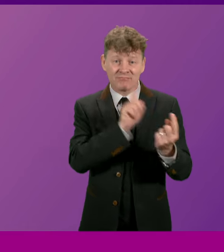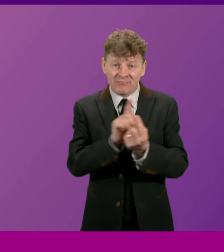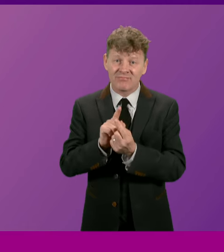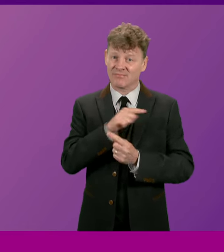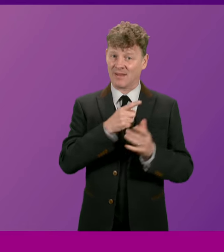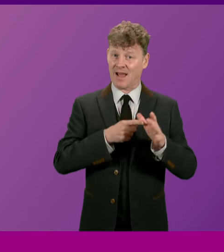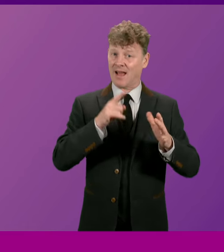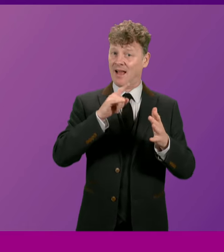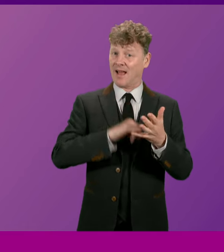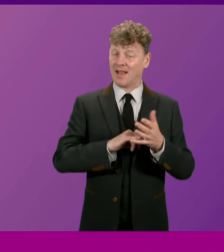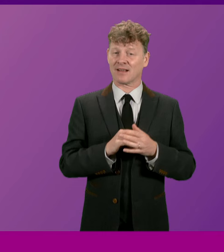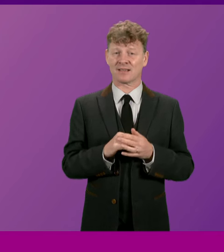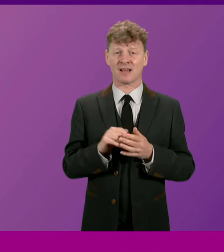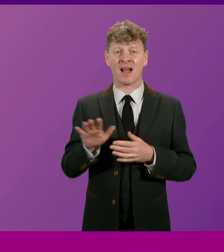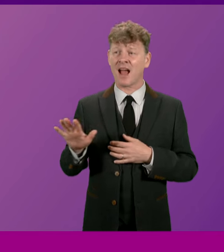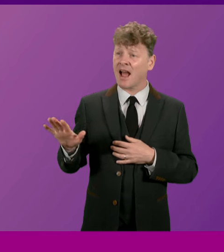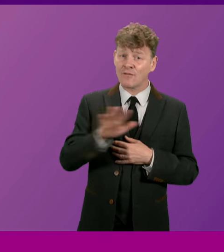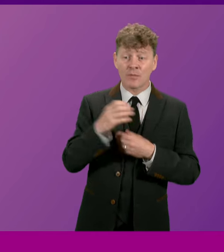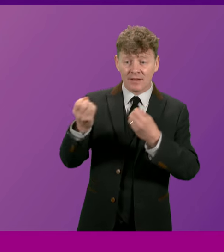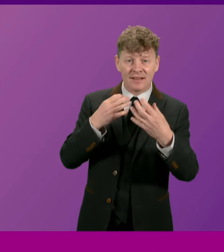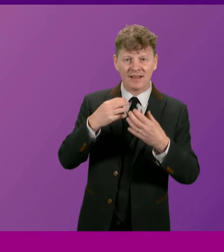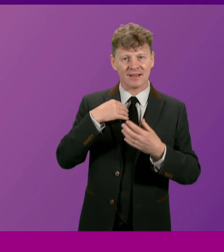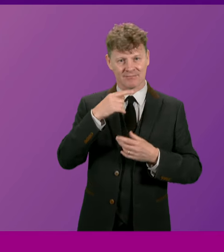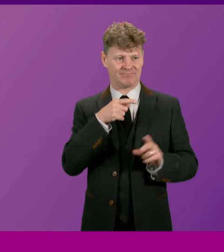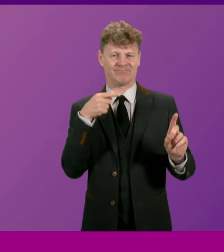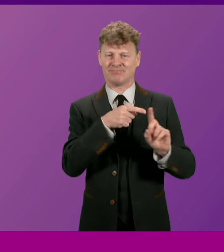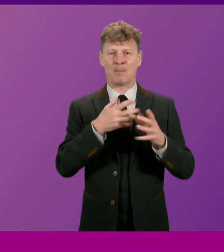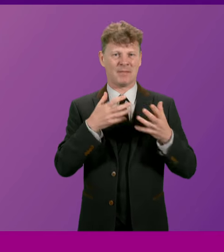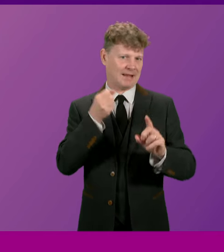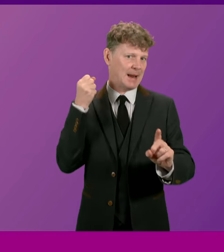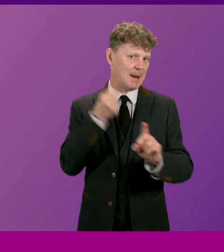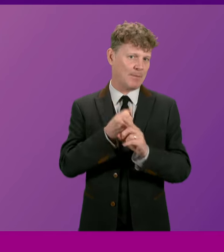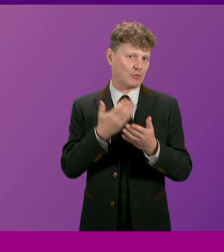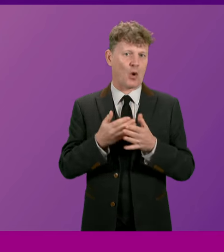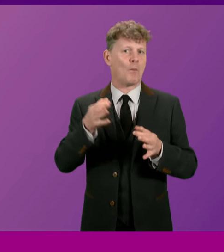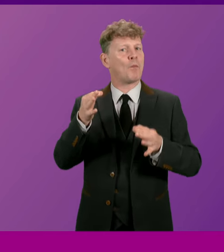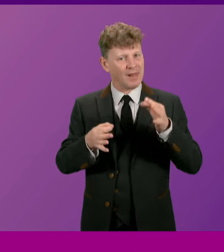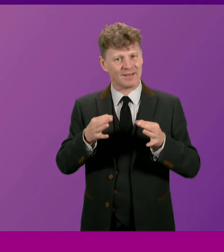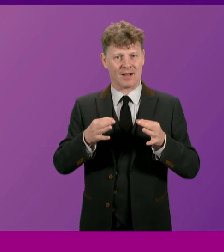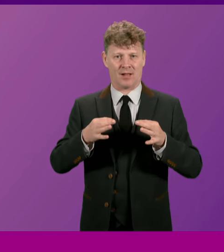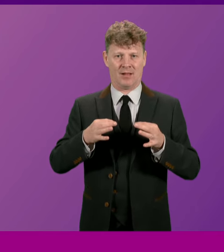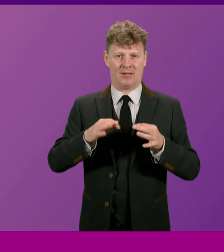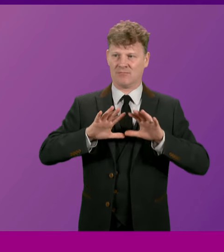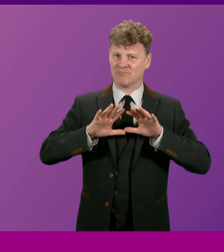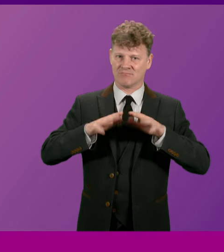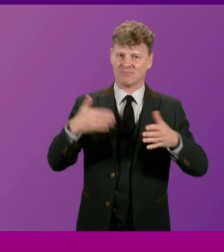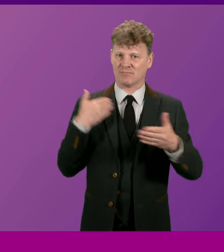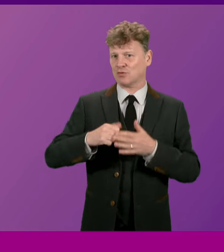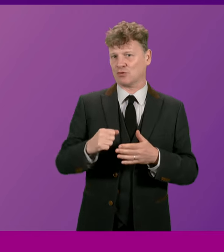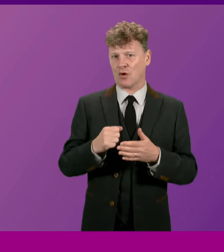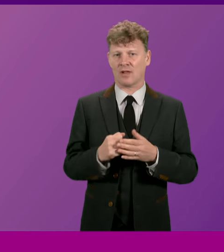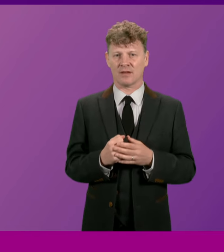All who have written remark on his immense impact on political life in Scotland. One says,